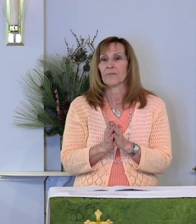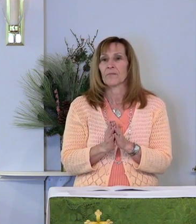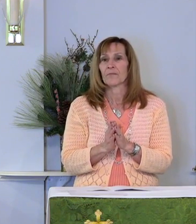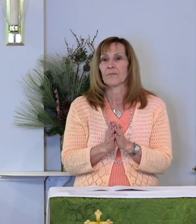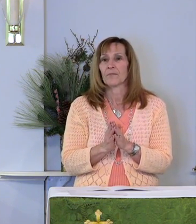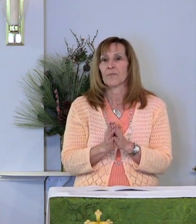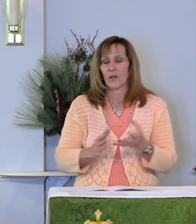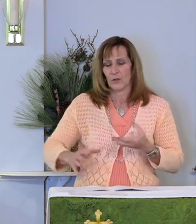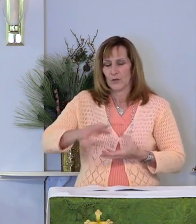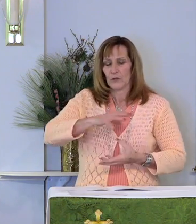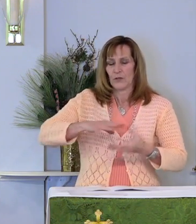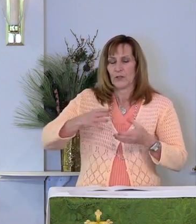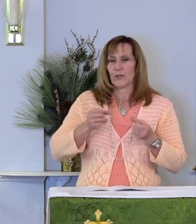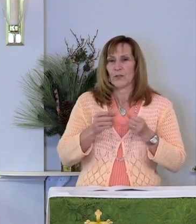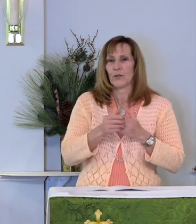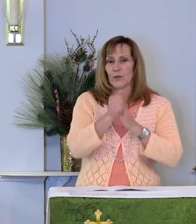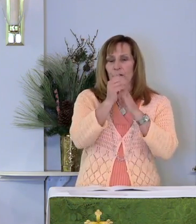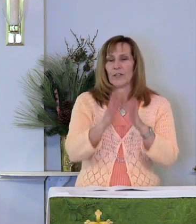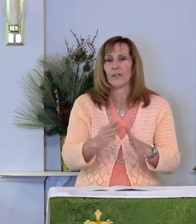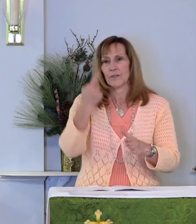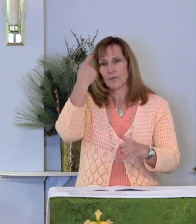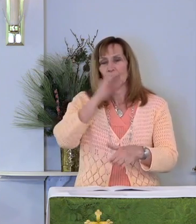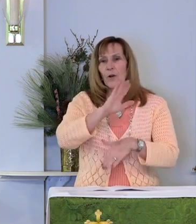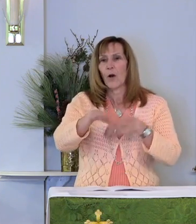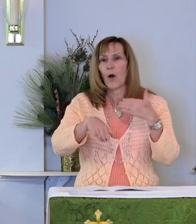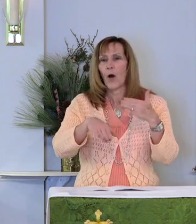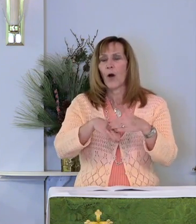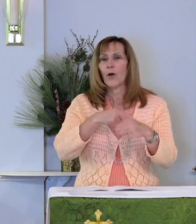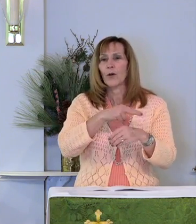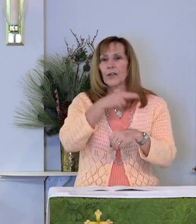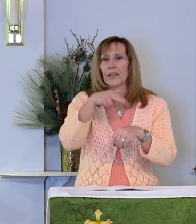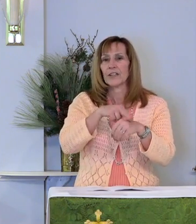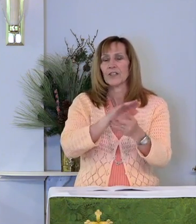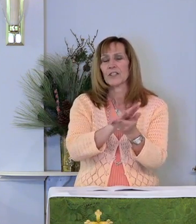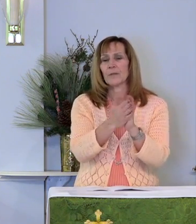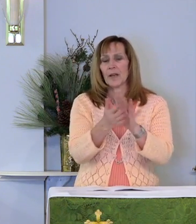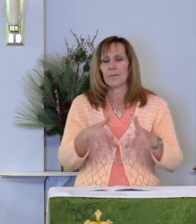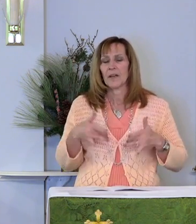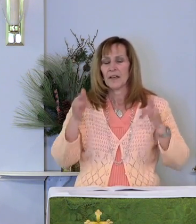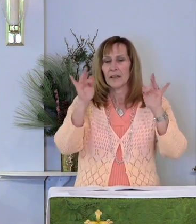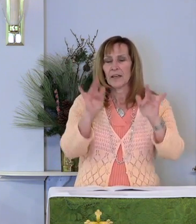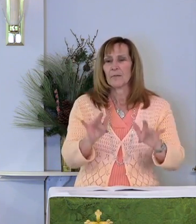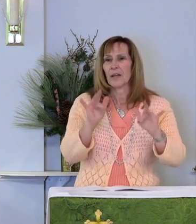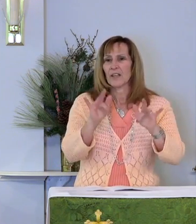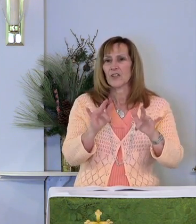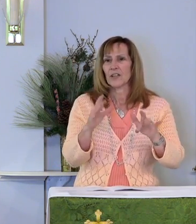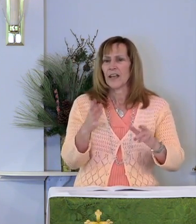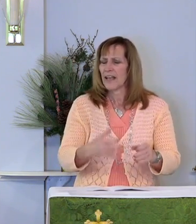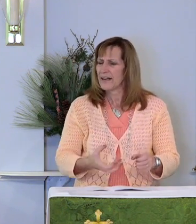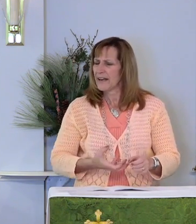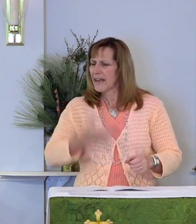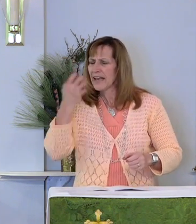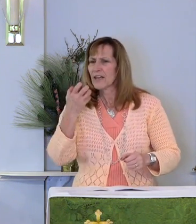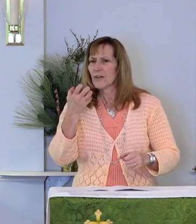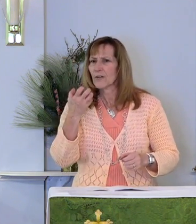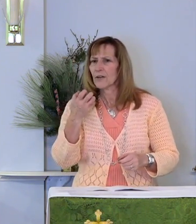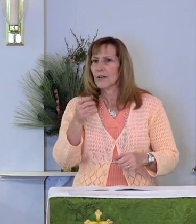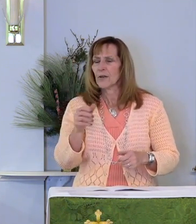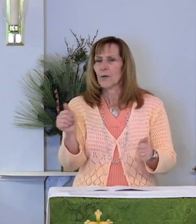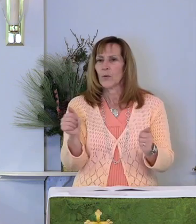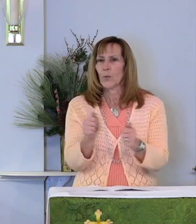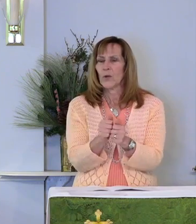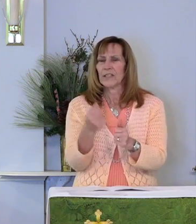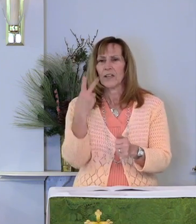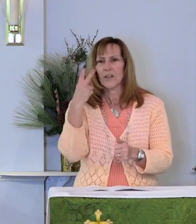stir leaders of all nations to compassion and righteous anger in the face of injustice,